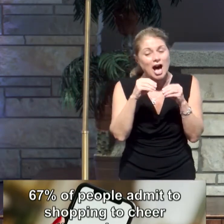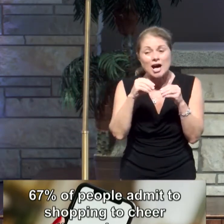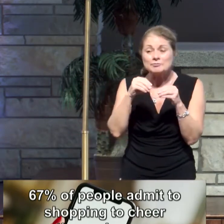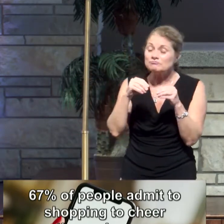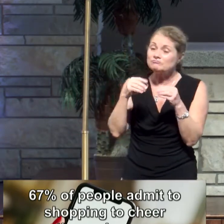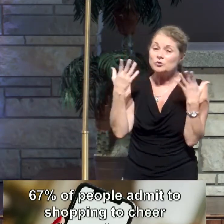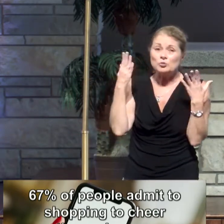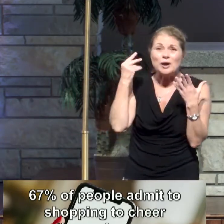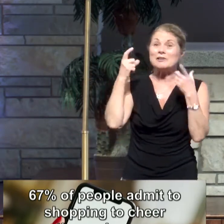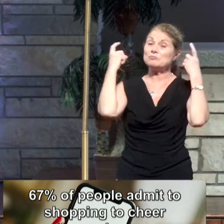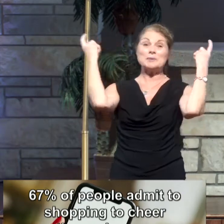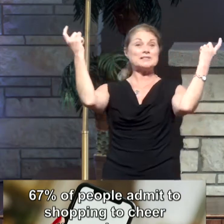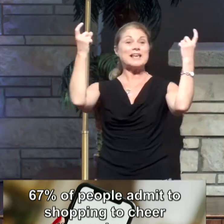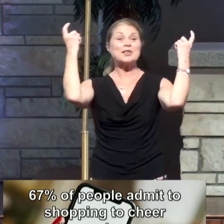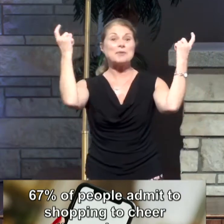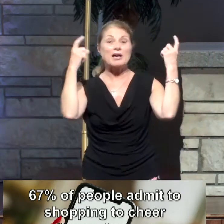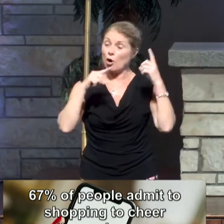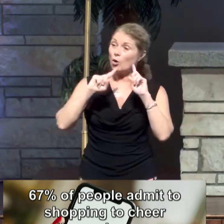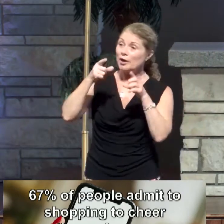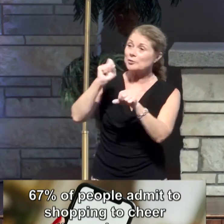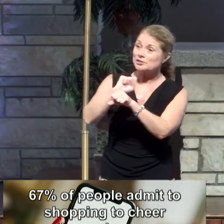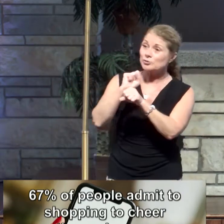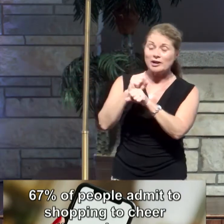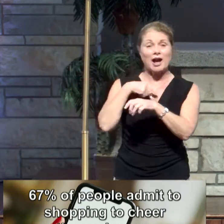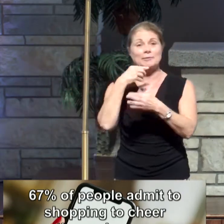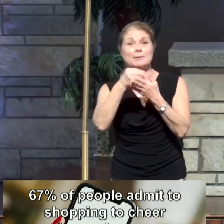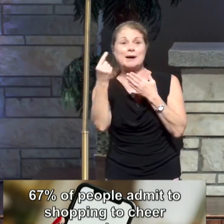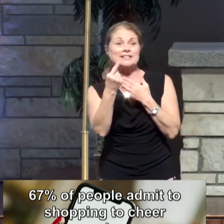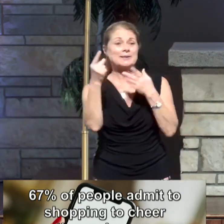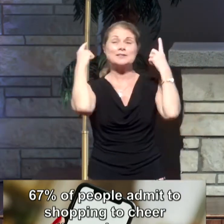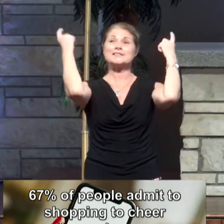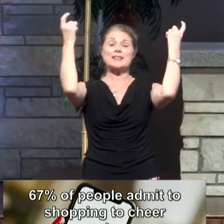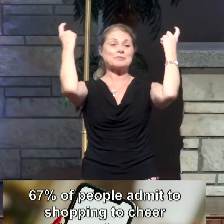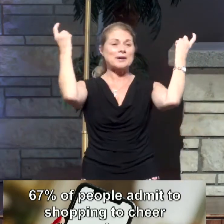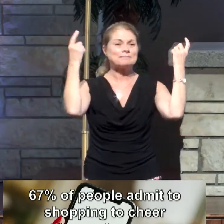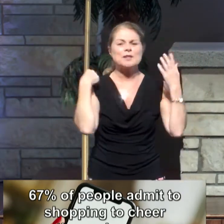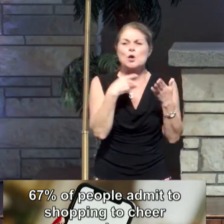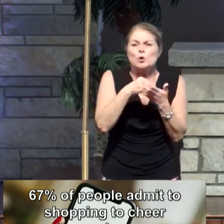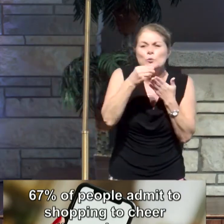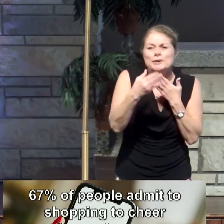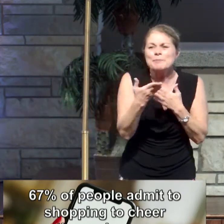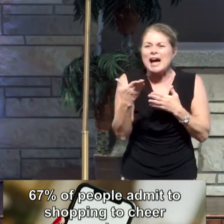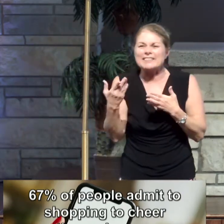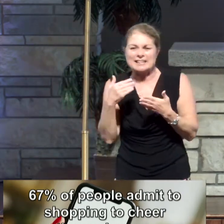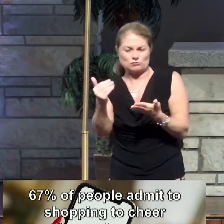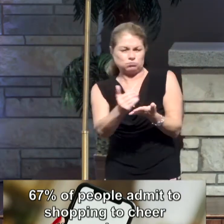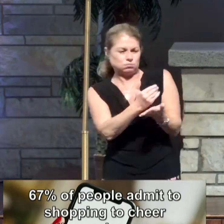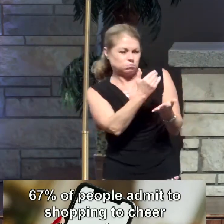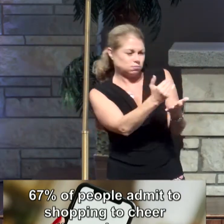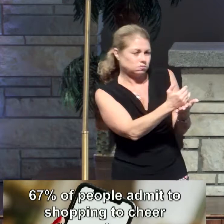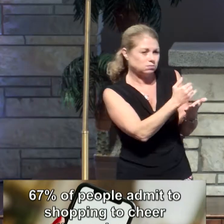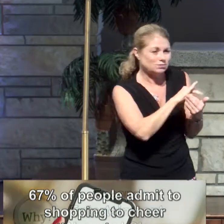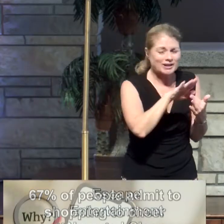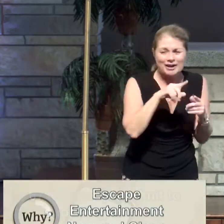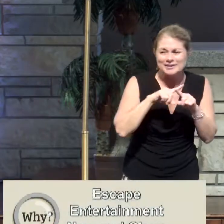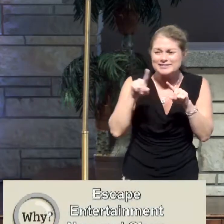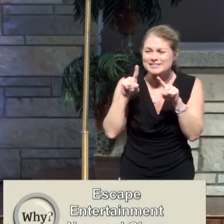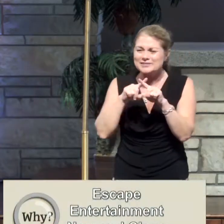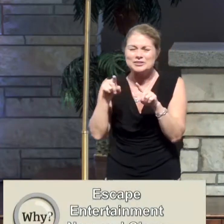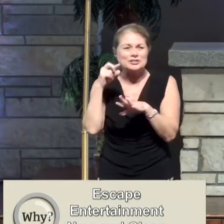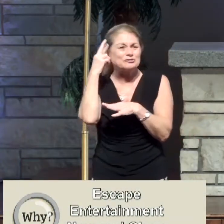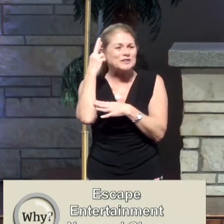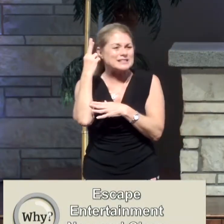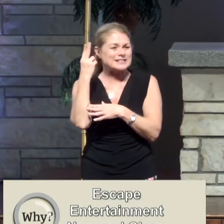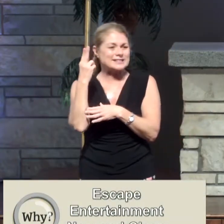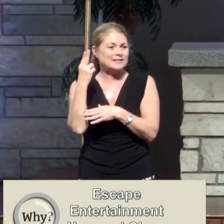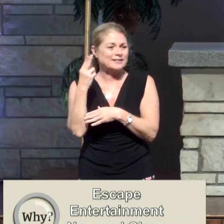like, yeah, I got up and went to work today. I'm going to buy something to celebrate. Okay, we buy stuff. We accumulate stuff for all sorts of different reasons. We do